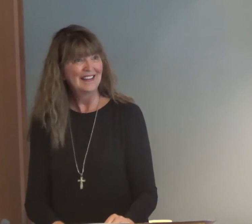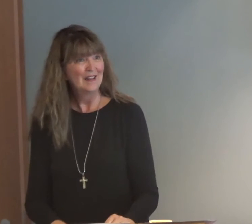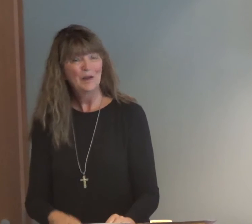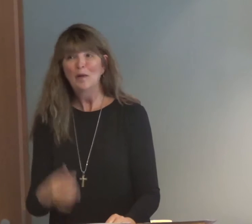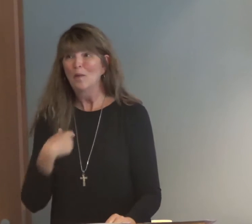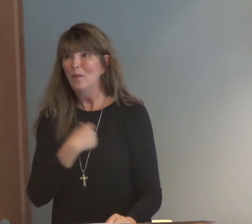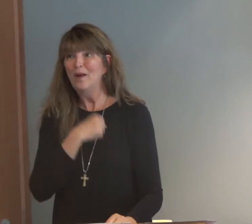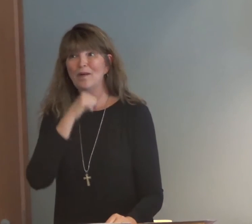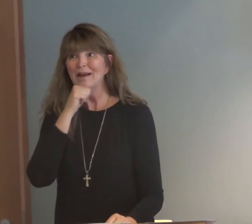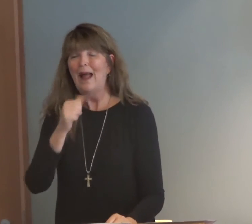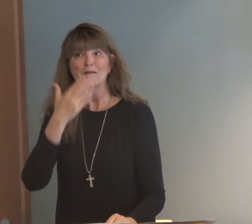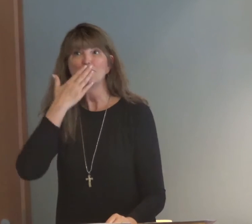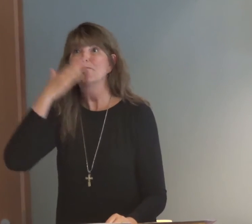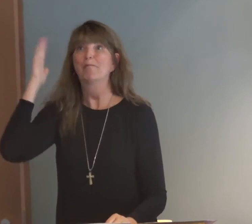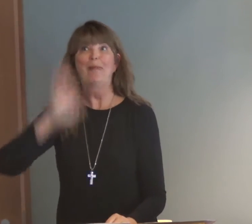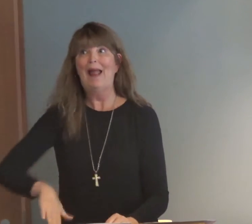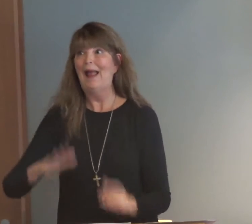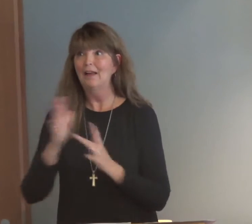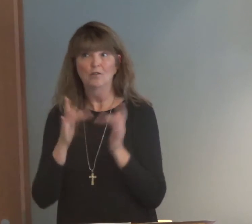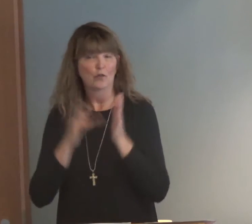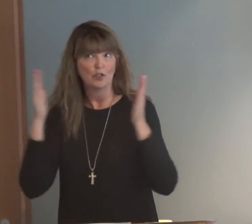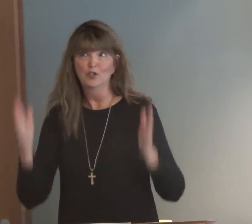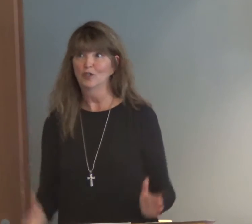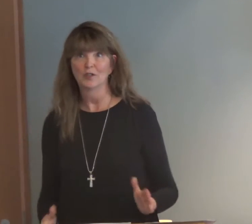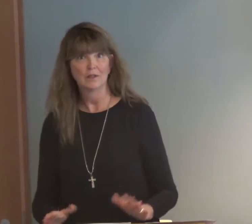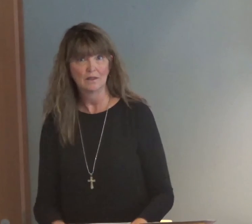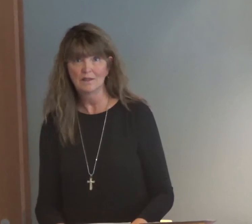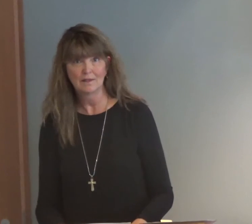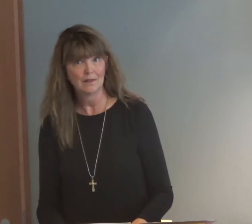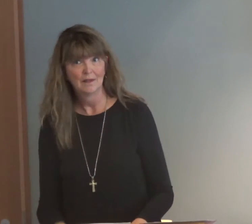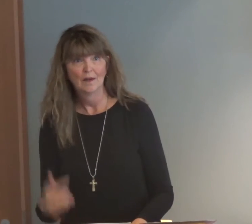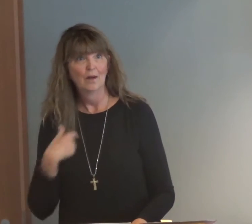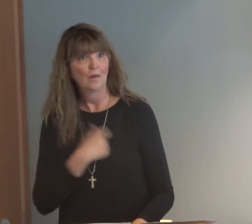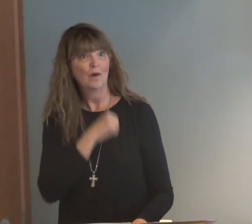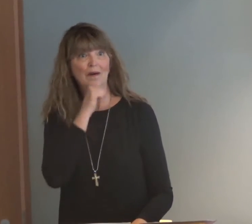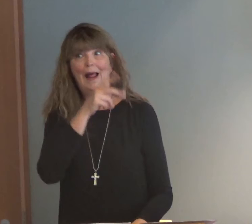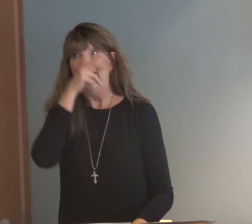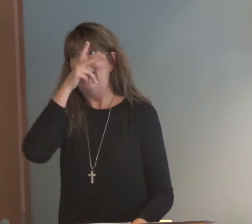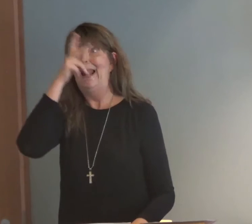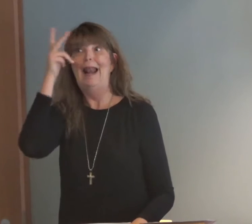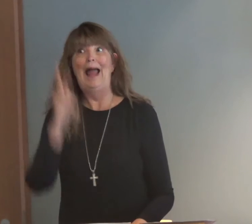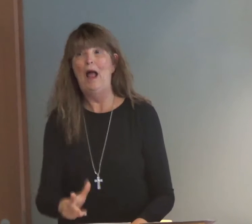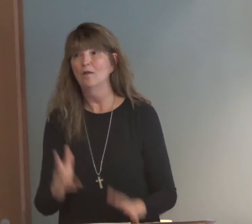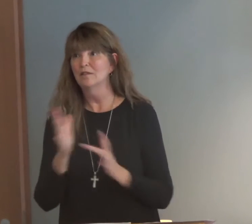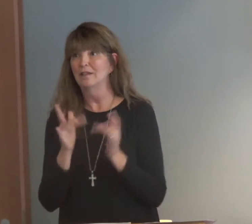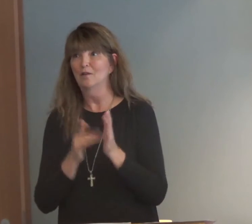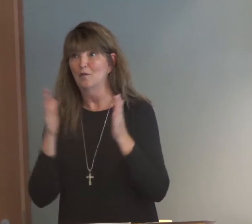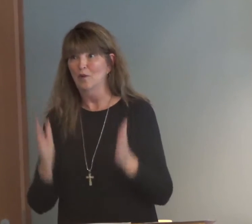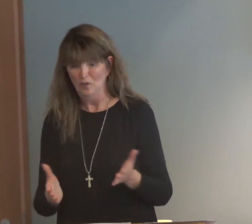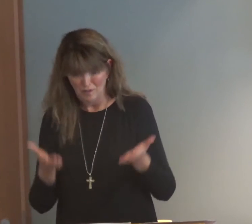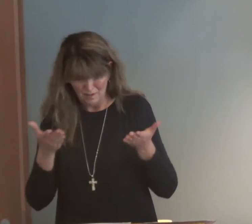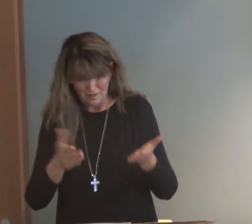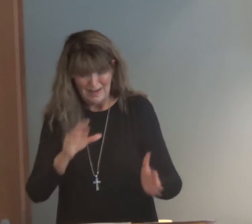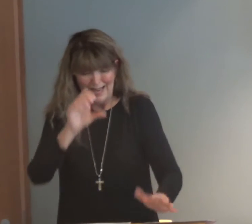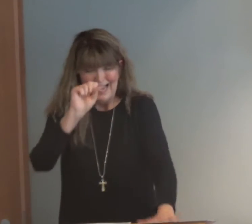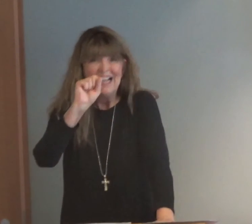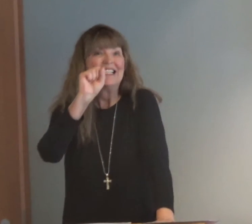struggle now. We're not bad Christians, because we struggle. We're not lousy Christians.